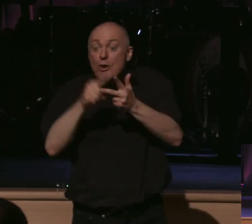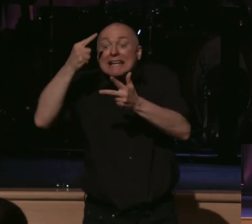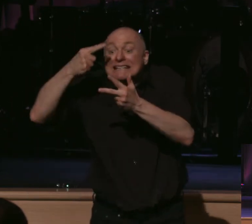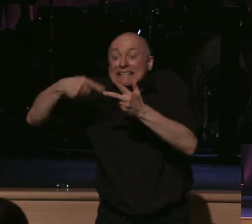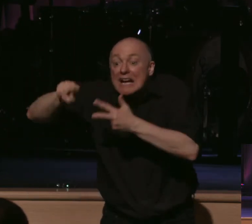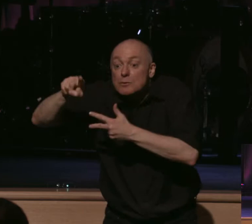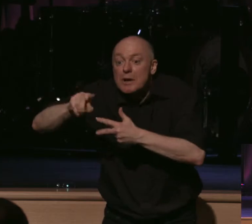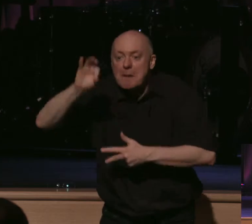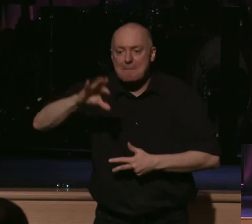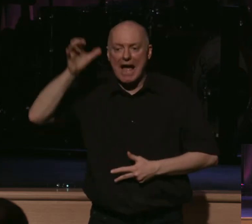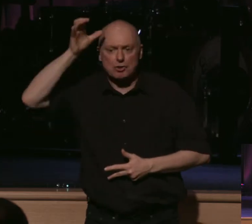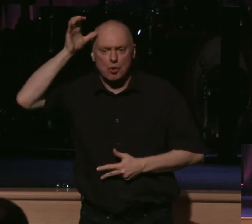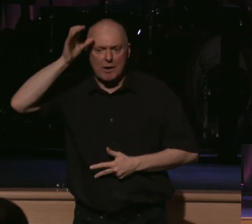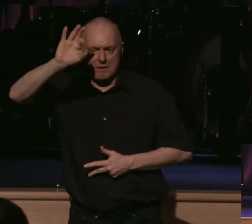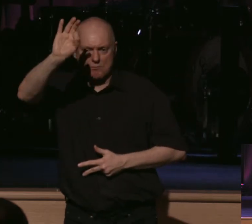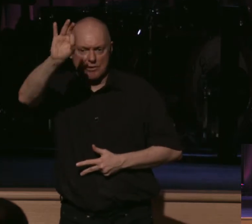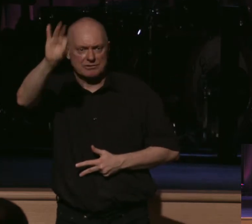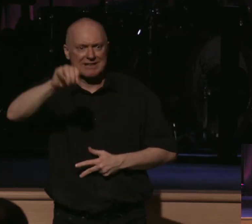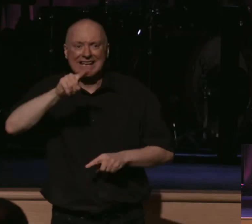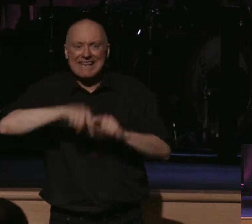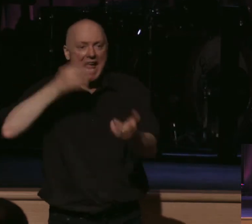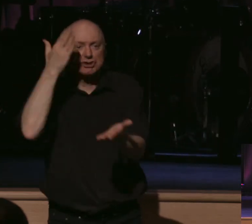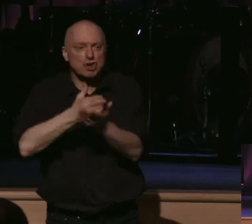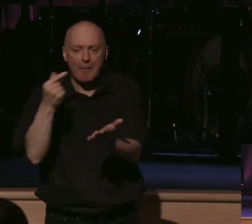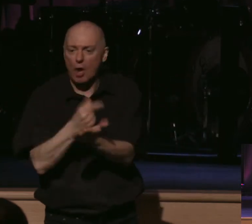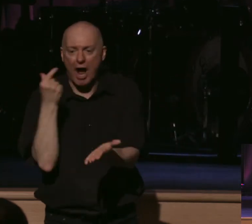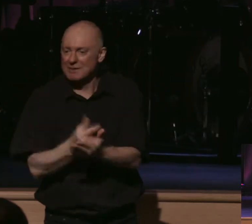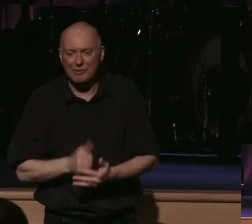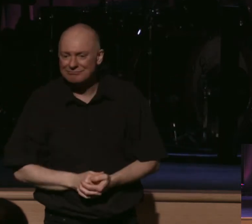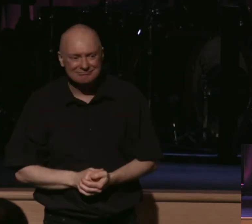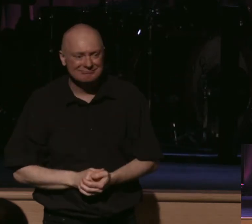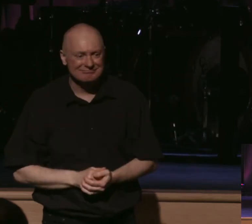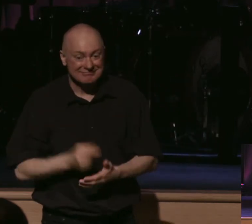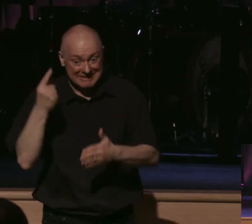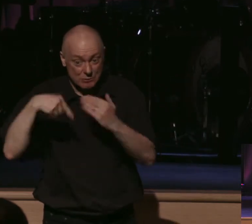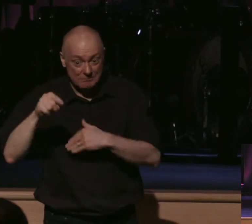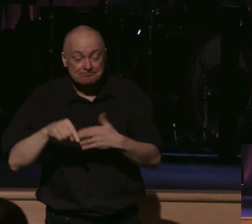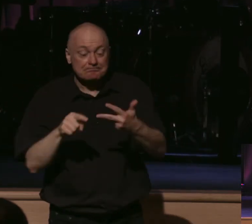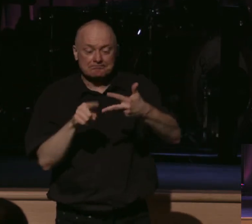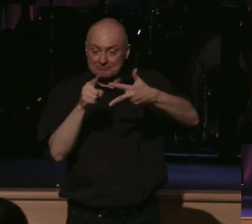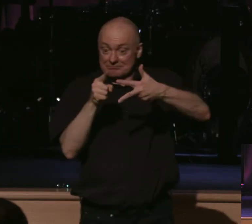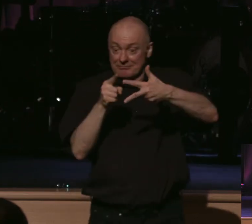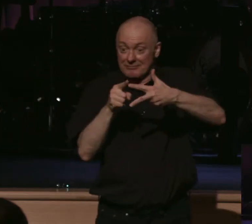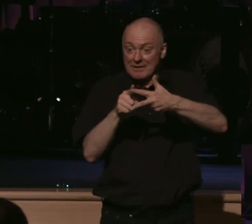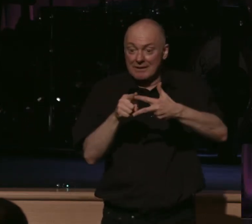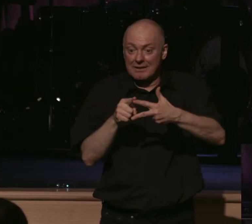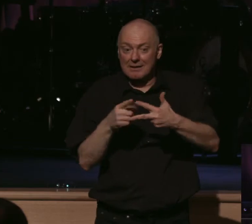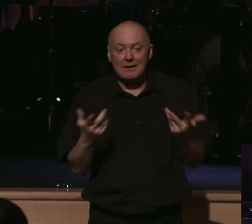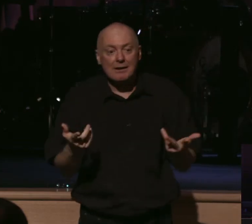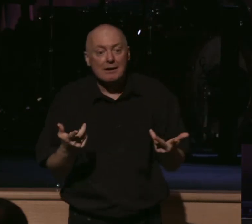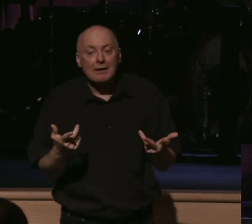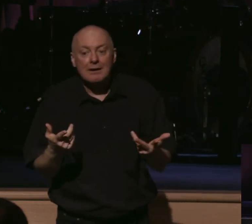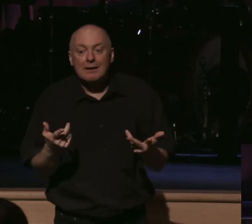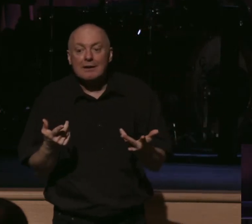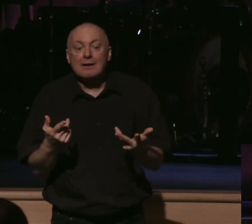week, Lord willing, Pastor Craig, the gospel can't be stopped, and we've got to love it. But here we are today. The gospel can't or must be